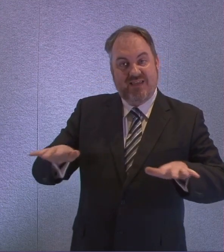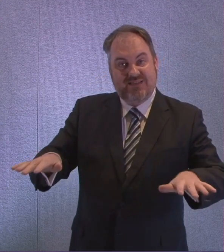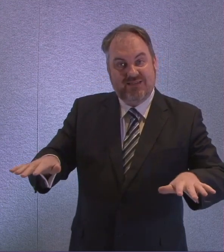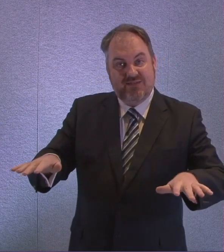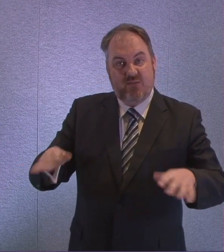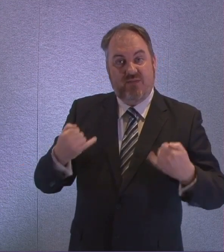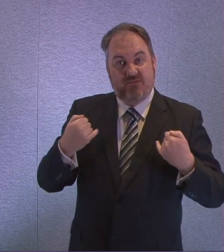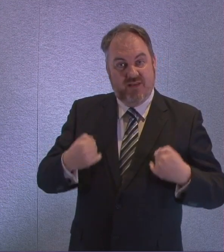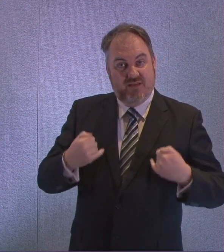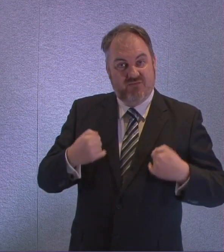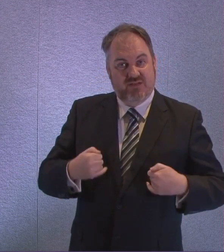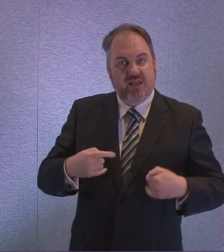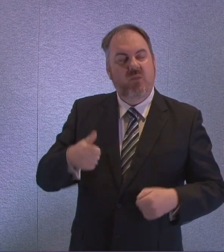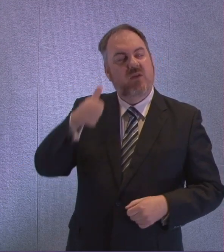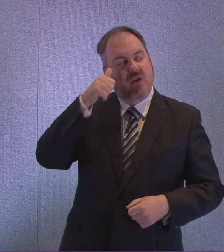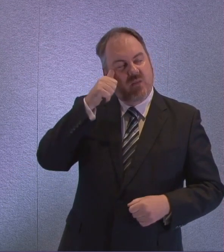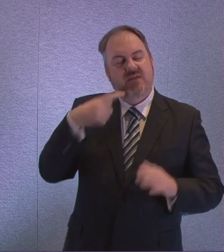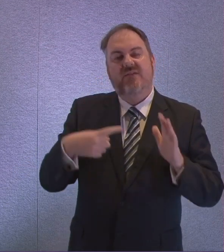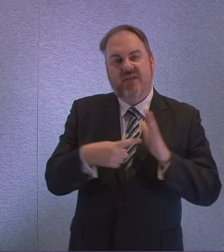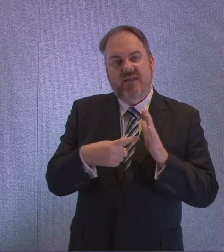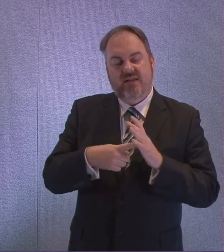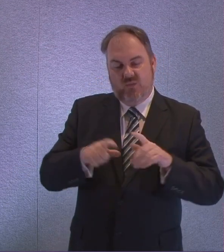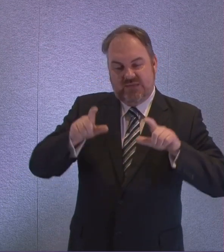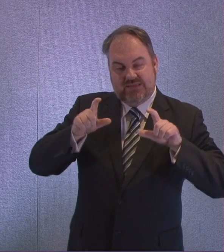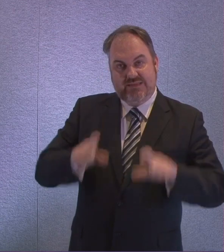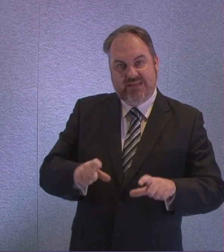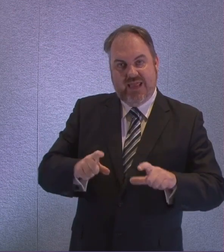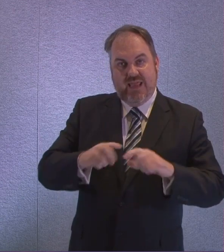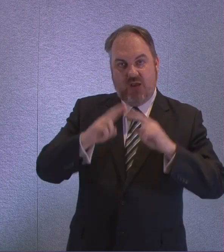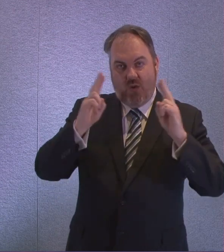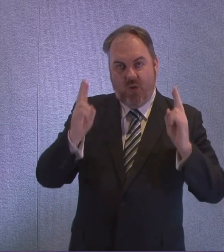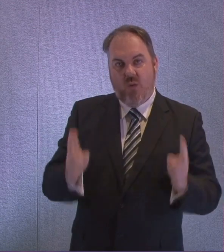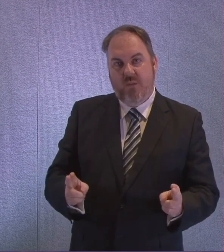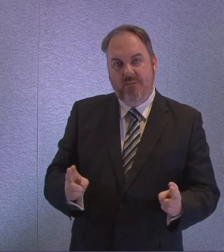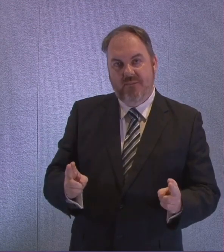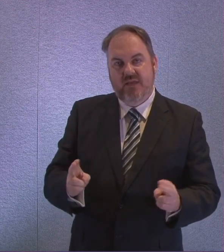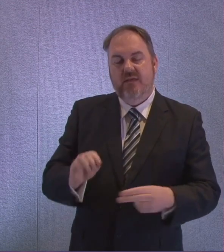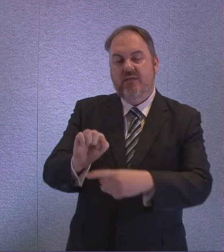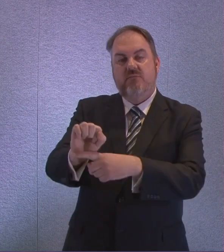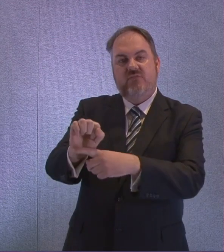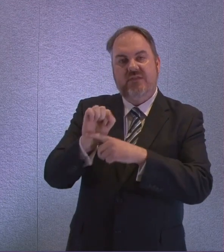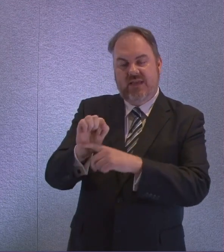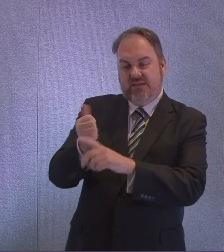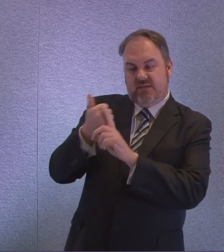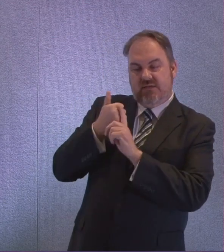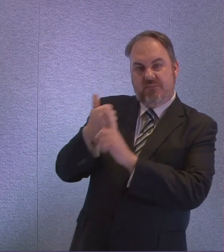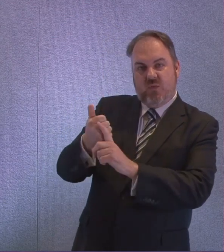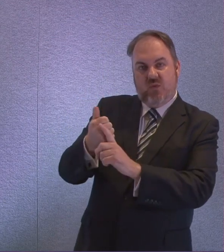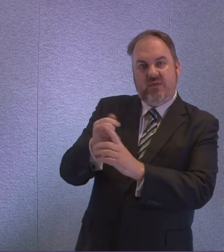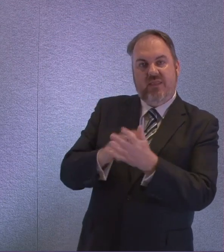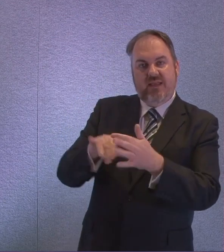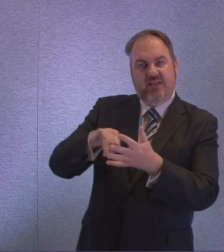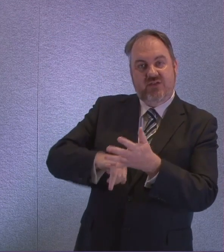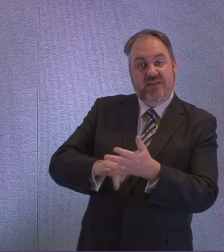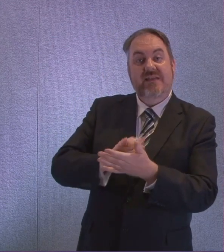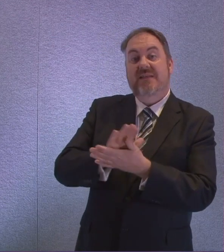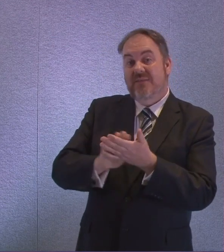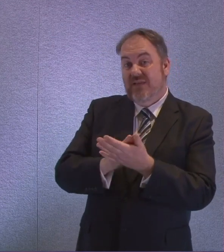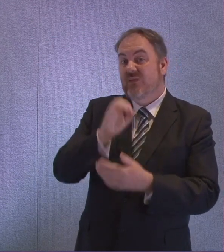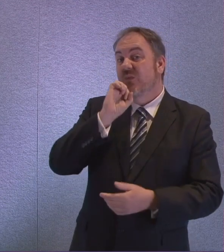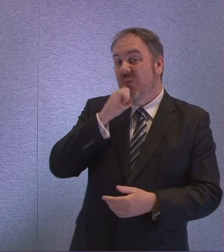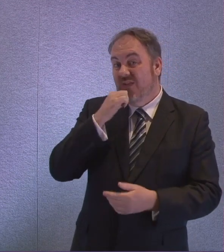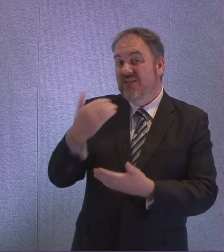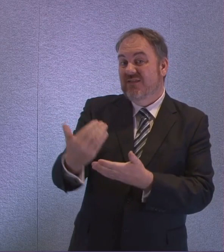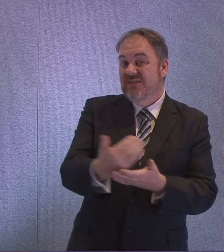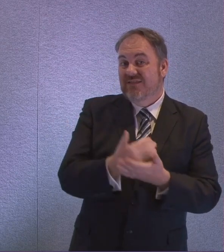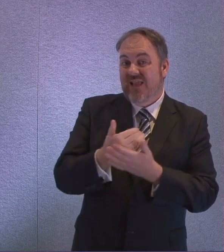said in your statement, it's vital that all of us stay at home, all of us protect the NHS and save lives. But people do want to look to